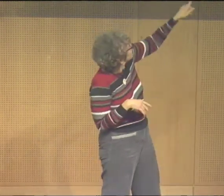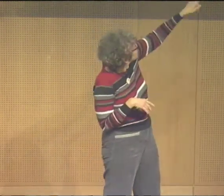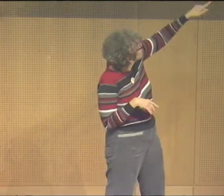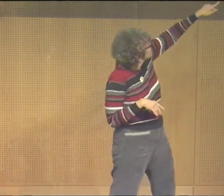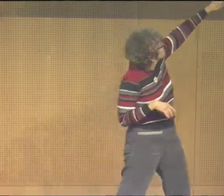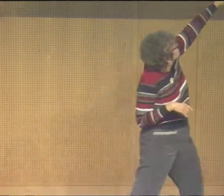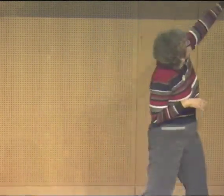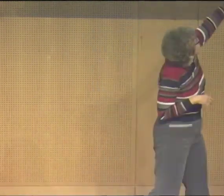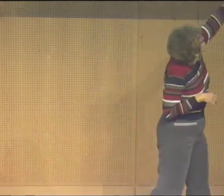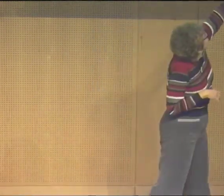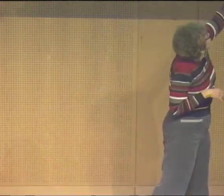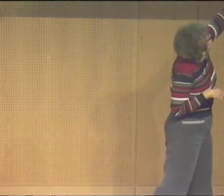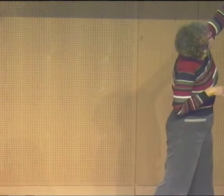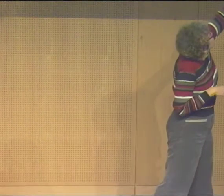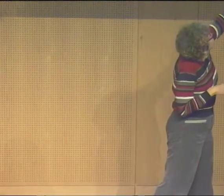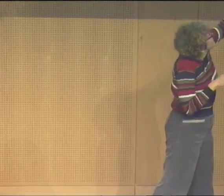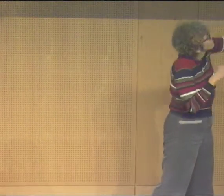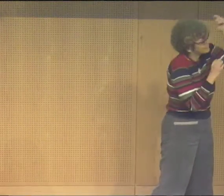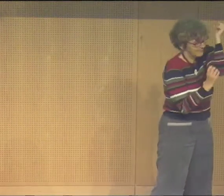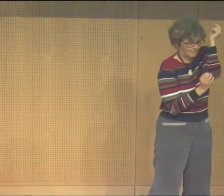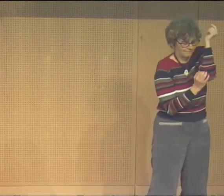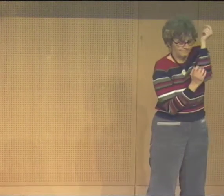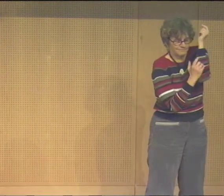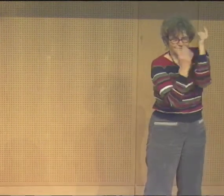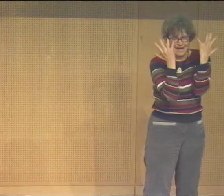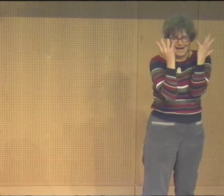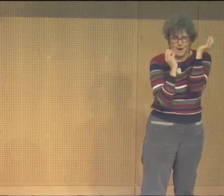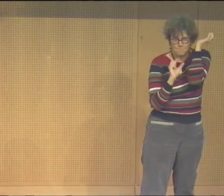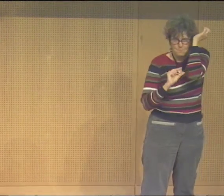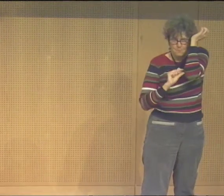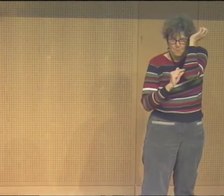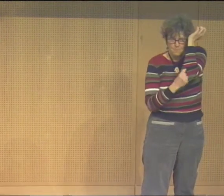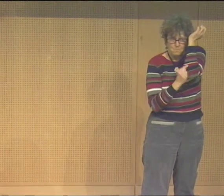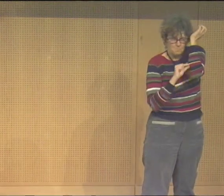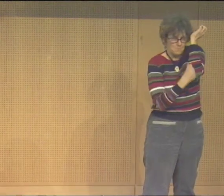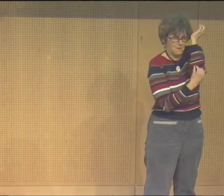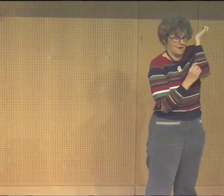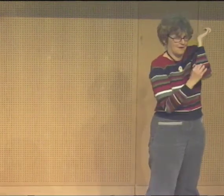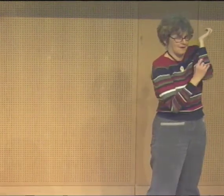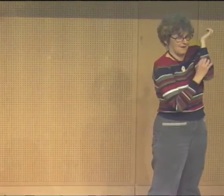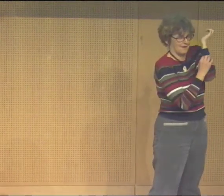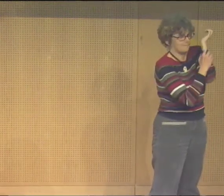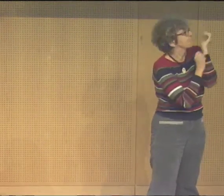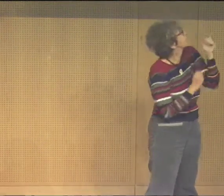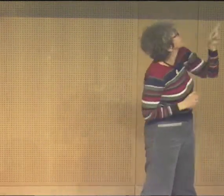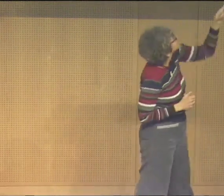that shows my love of Deaf children and their right to have sign language.